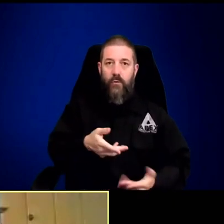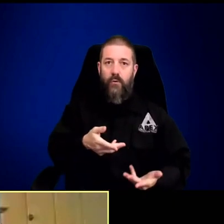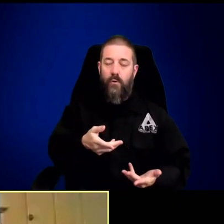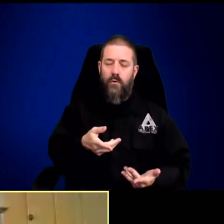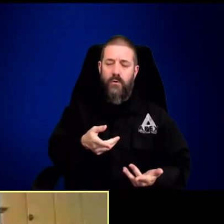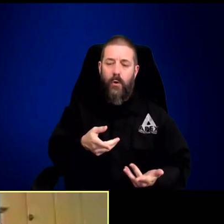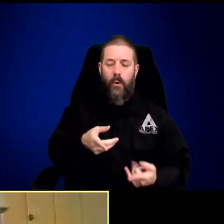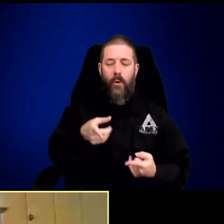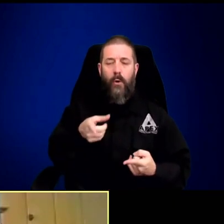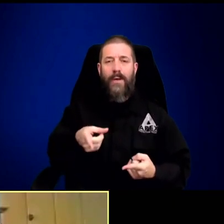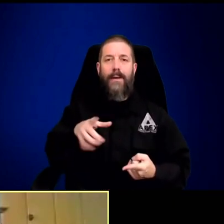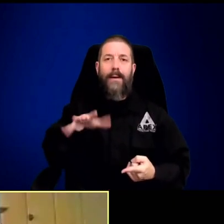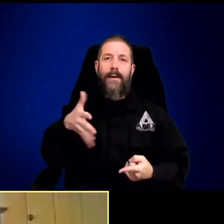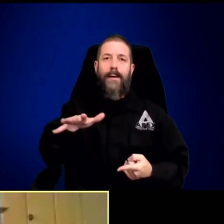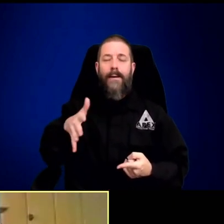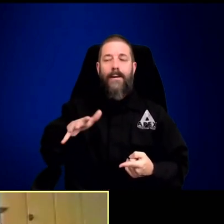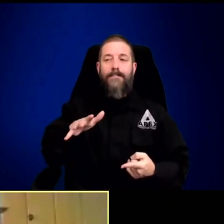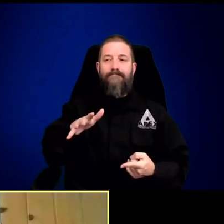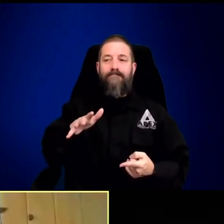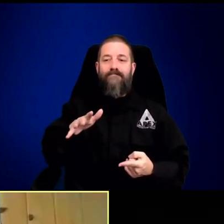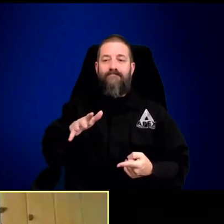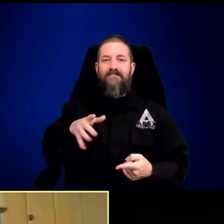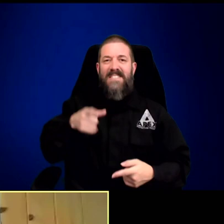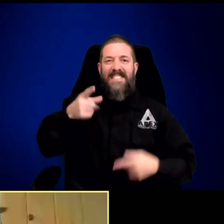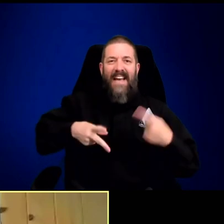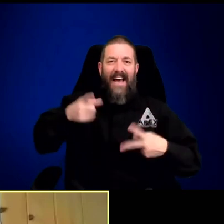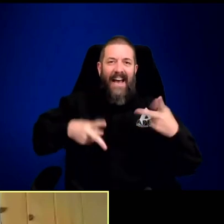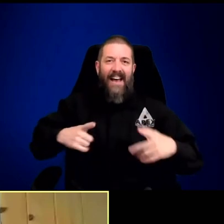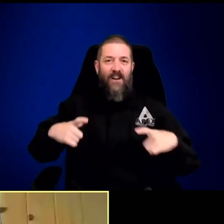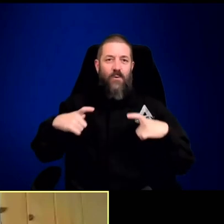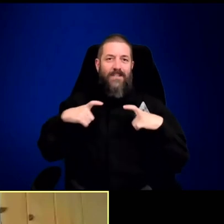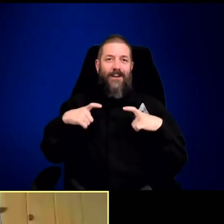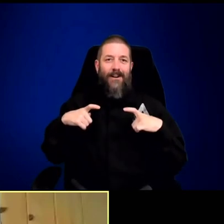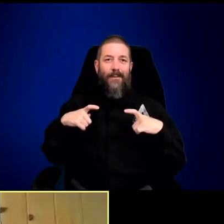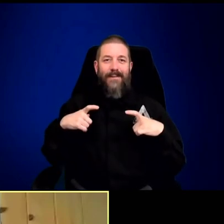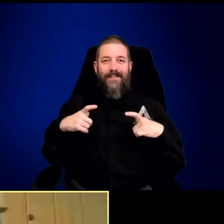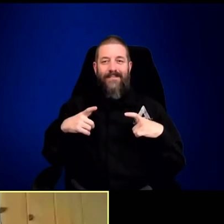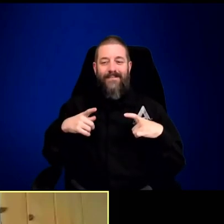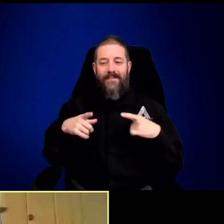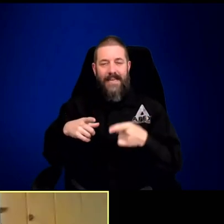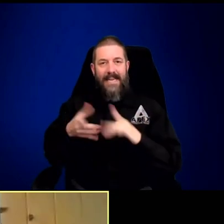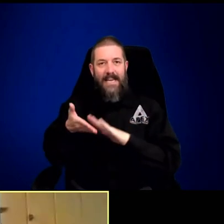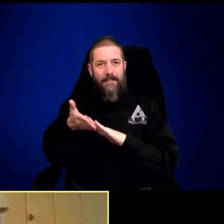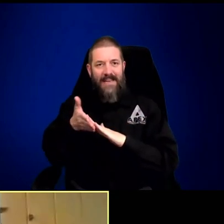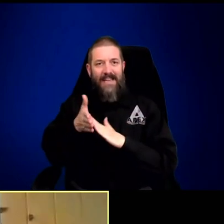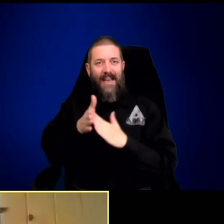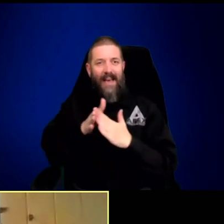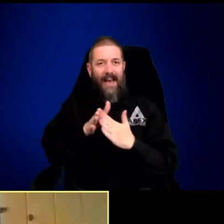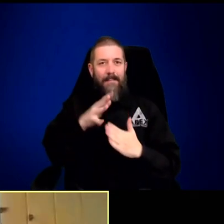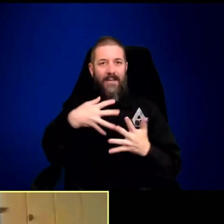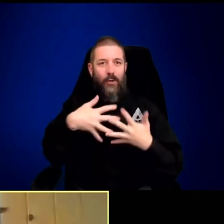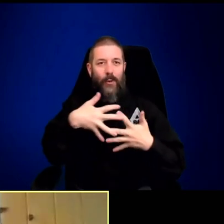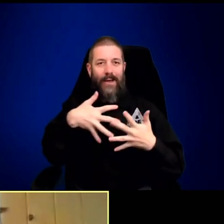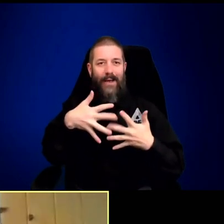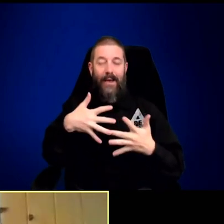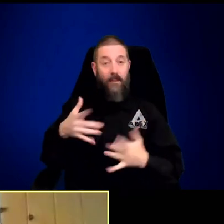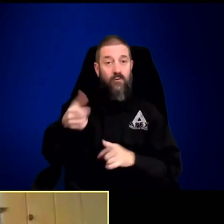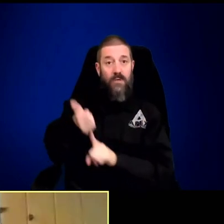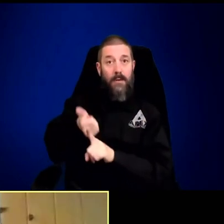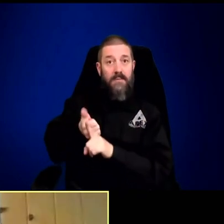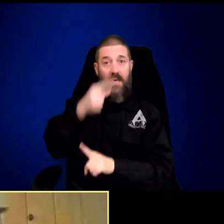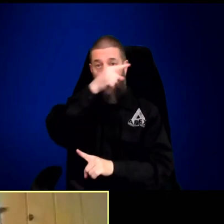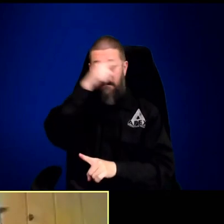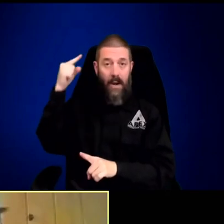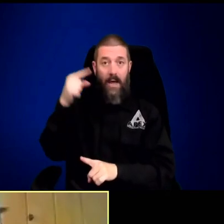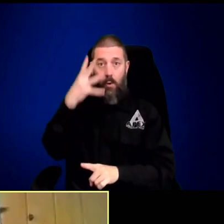fully participating in everything. He likes to be around the pups. He's probably the father of many of the pups.